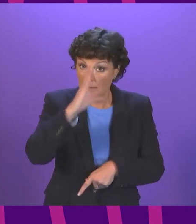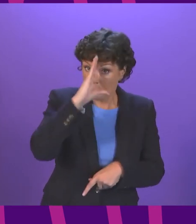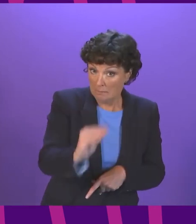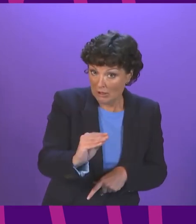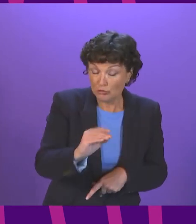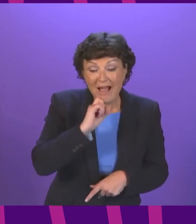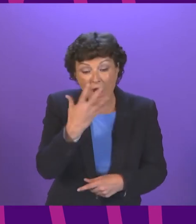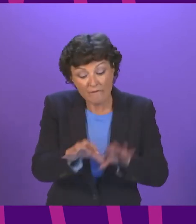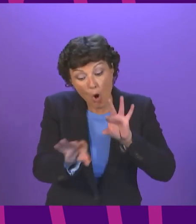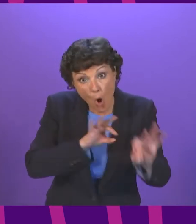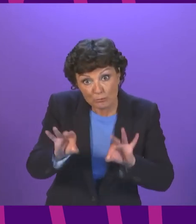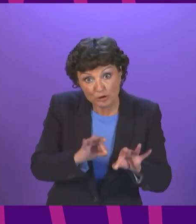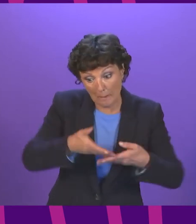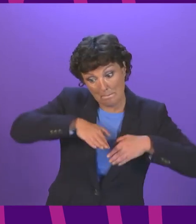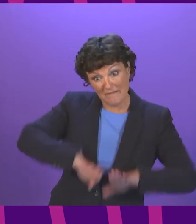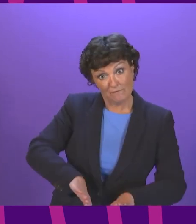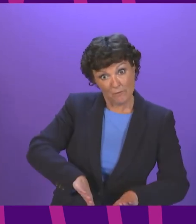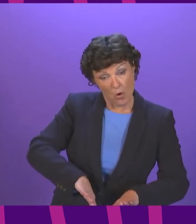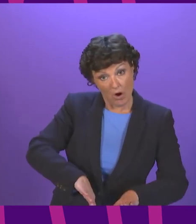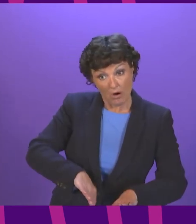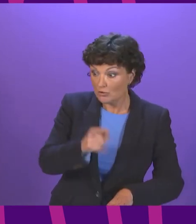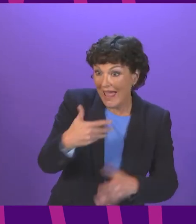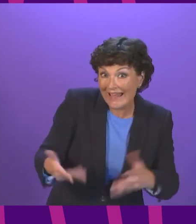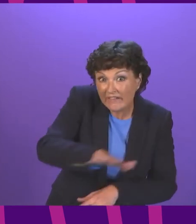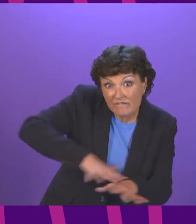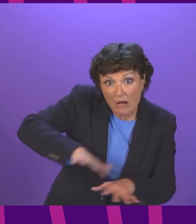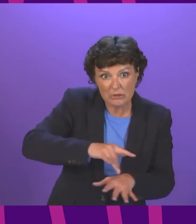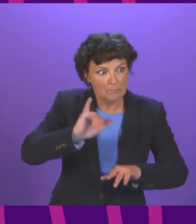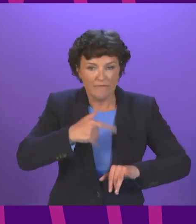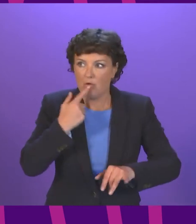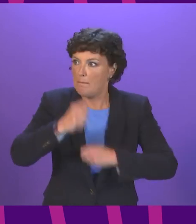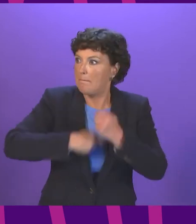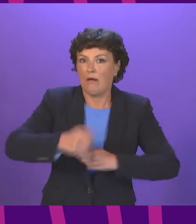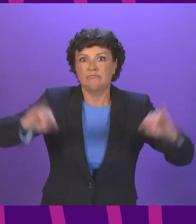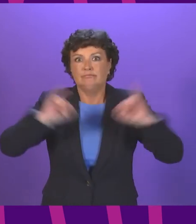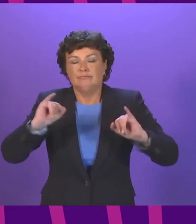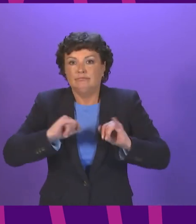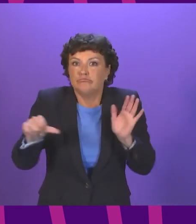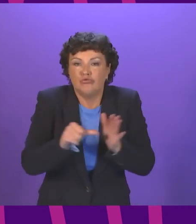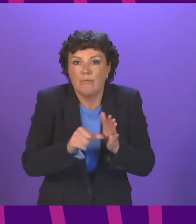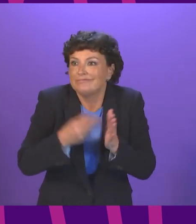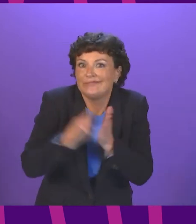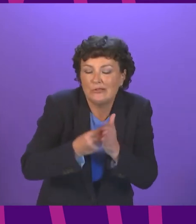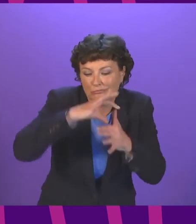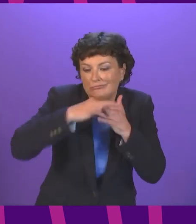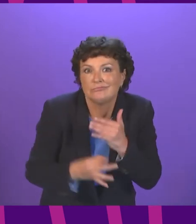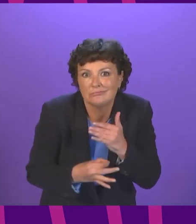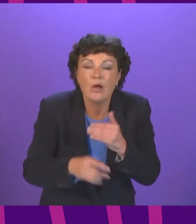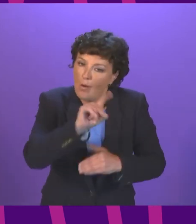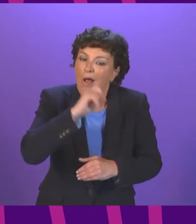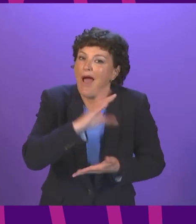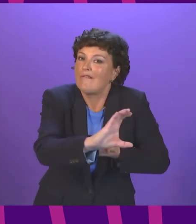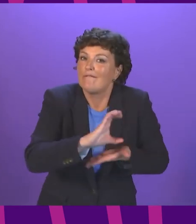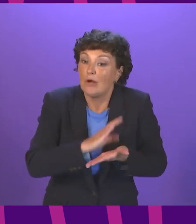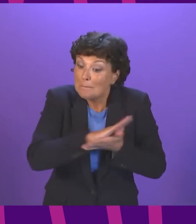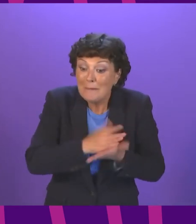reach crisis point A £500 million whole family wellbeing fund will support these services over the term of this